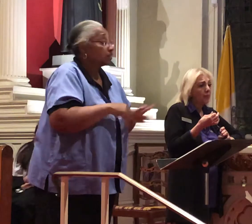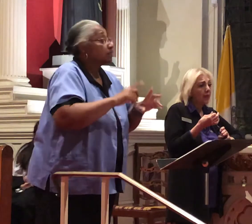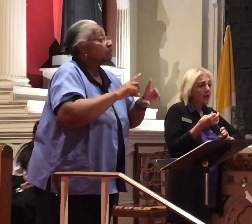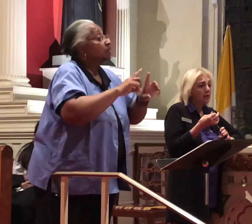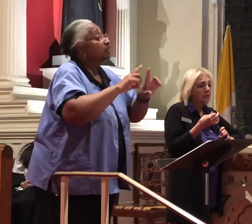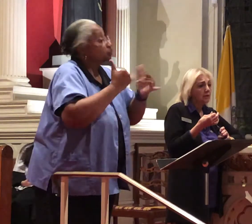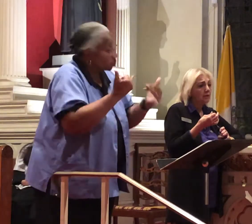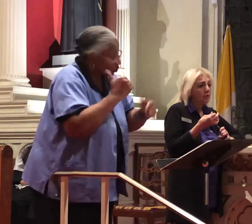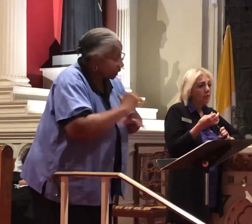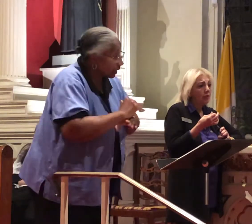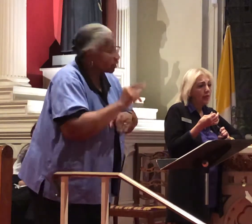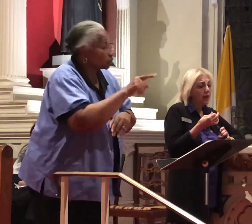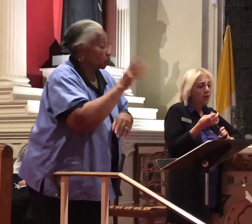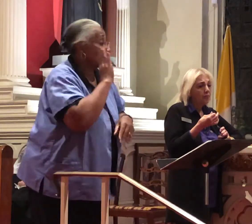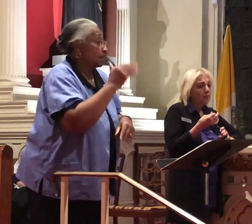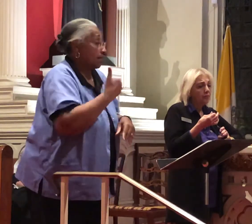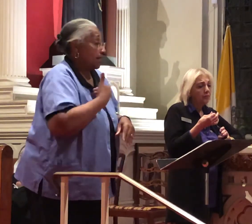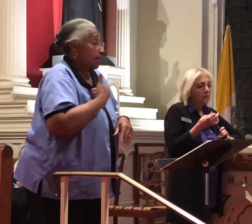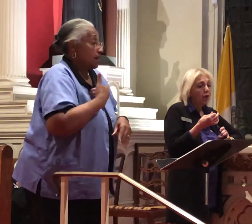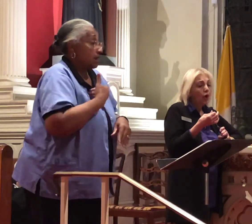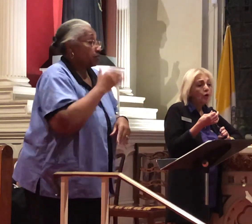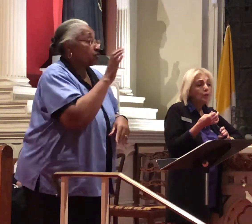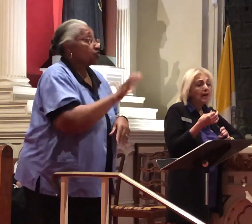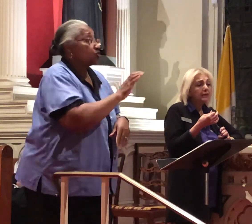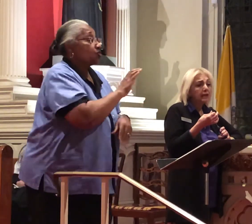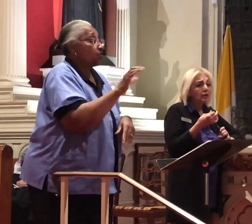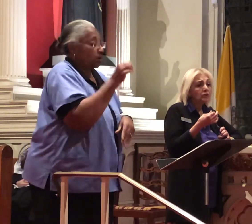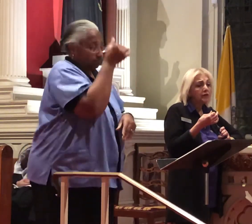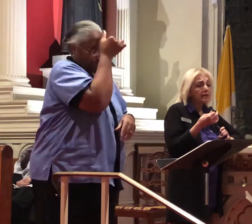you will have the sign of the cross on your forehead